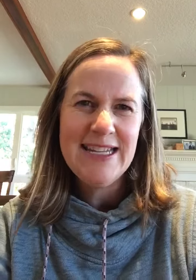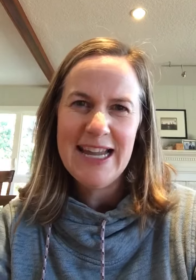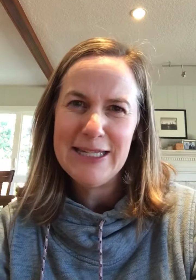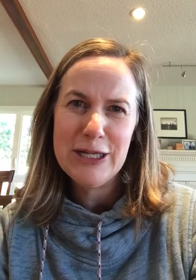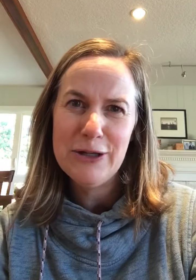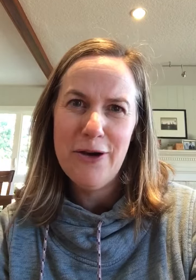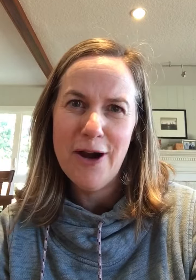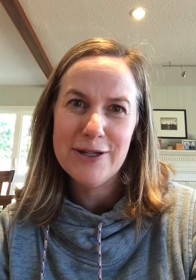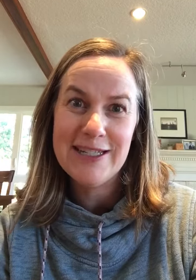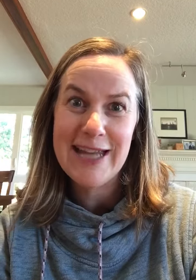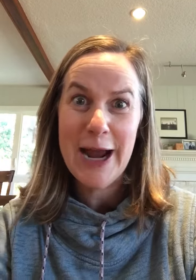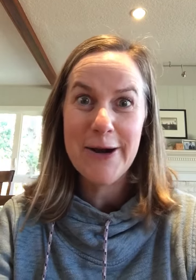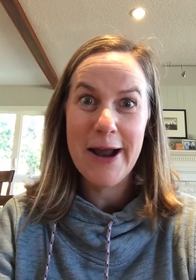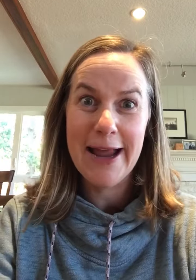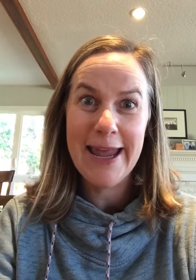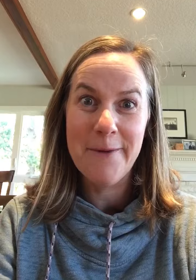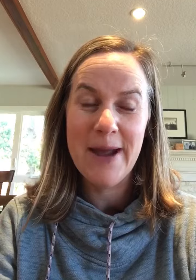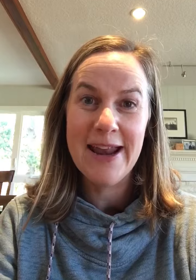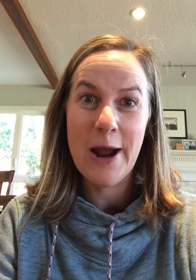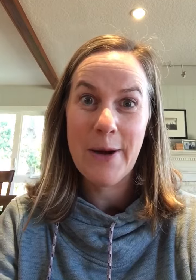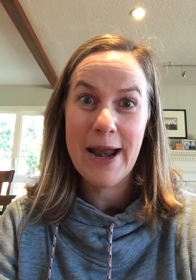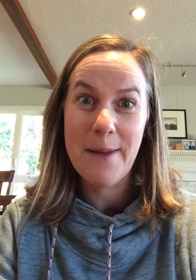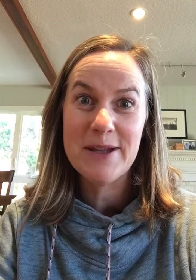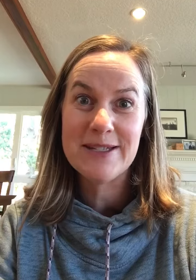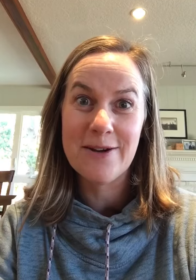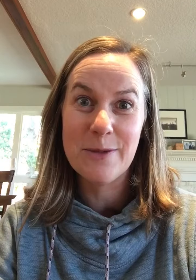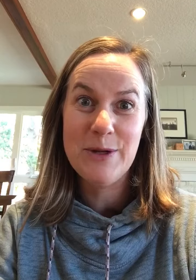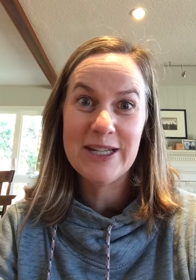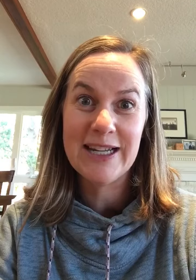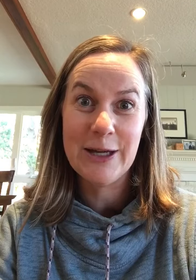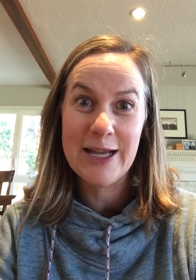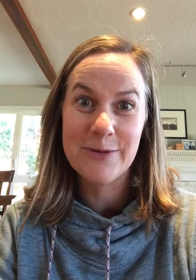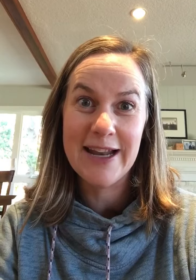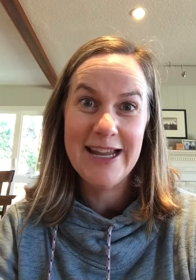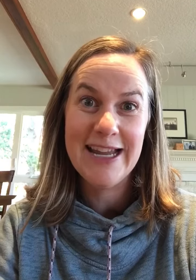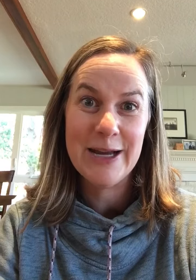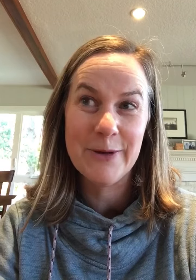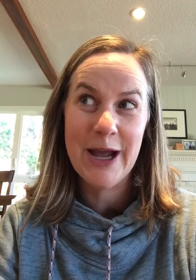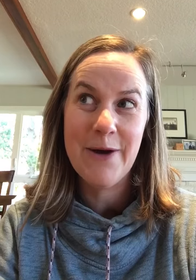Dance to your little heart's desire. I can't wait. Alright, I'm gonna start the music. You guys ready? Here we go.